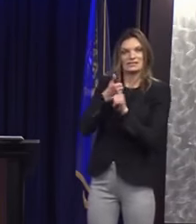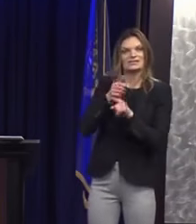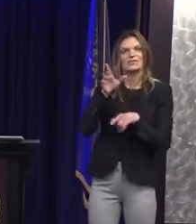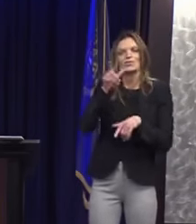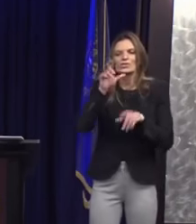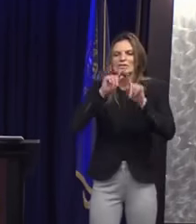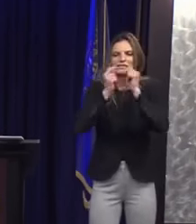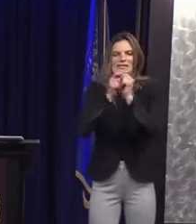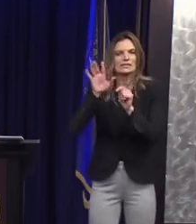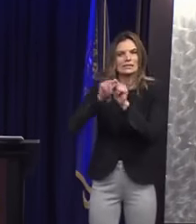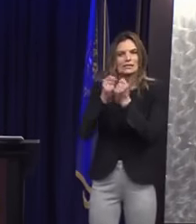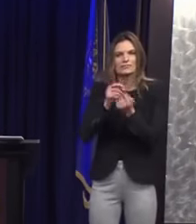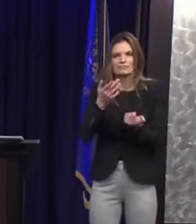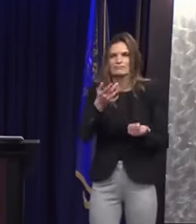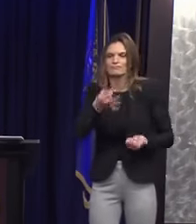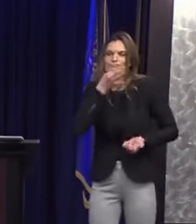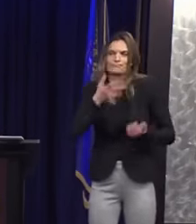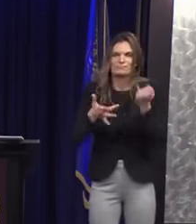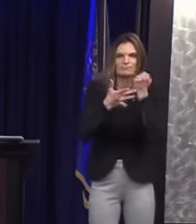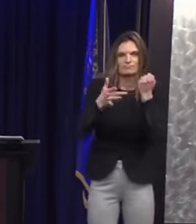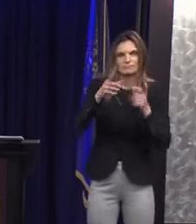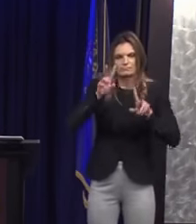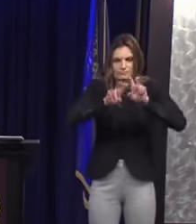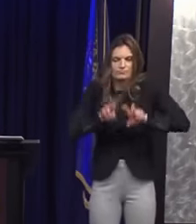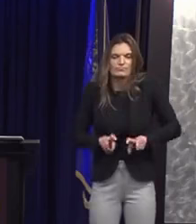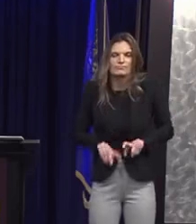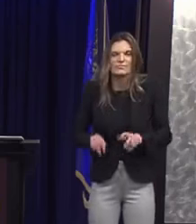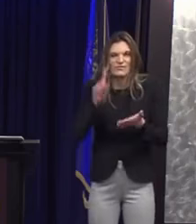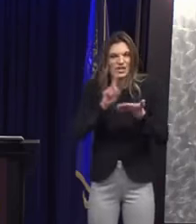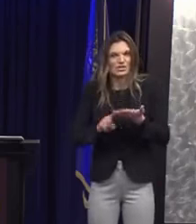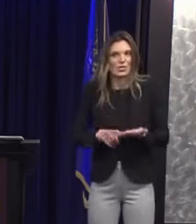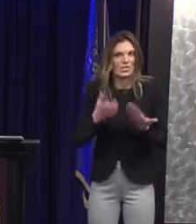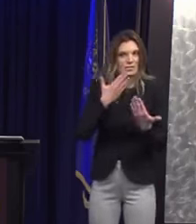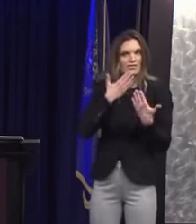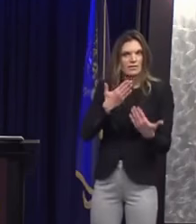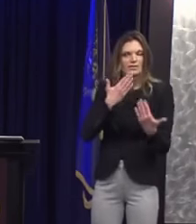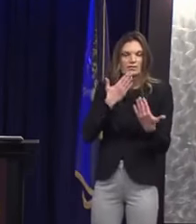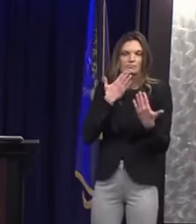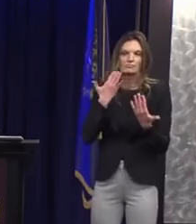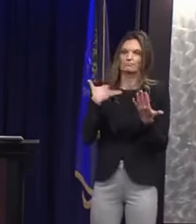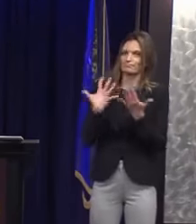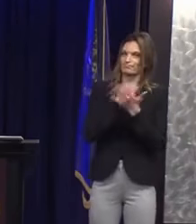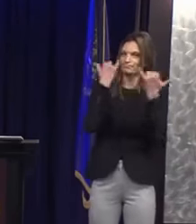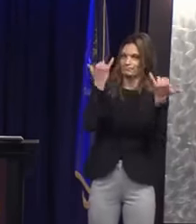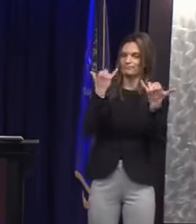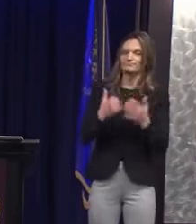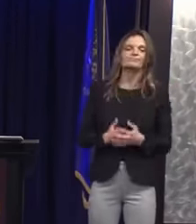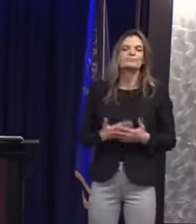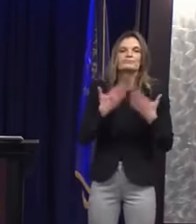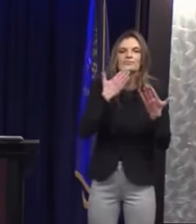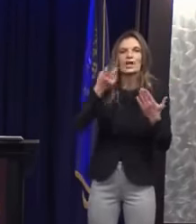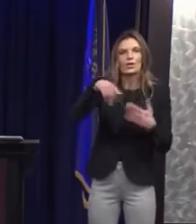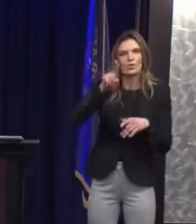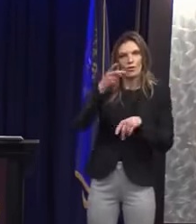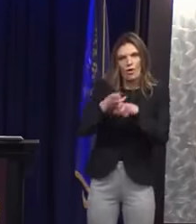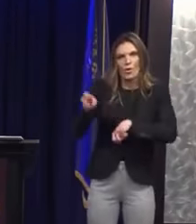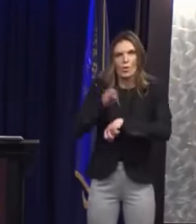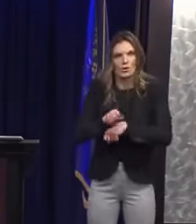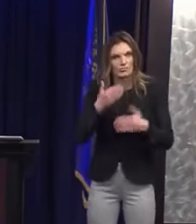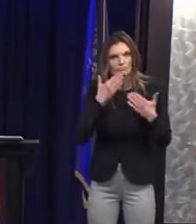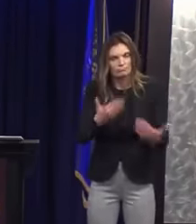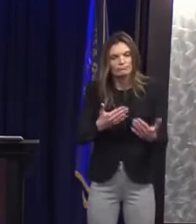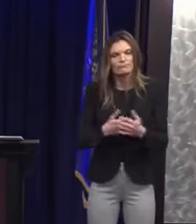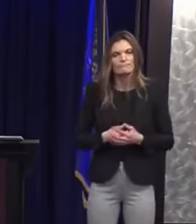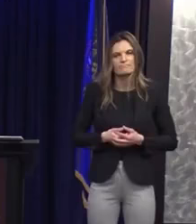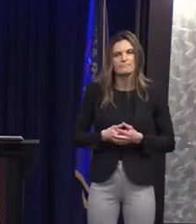team assisted our department in this investigation. And I'd like to take this opportunity to thank the Michigan State Police for their hard work